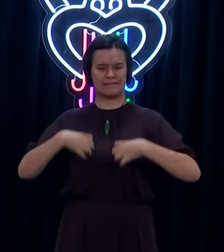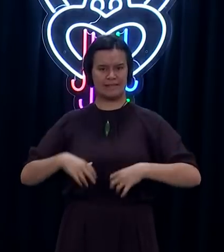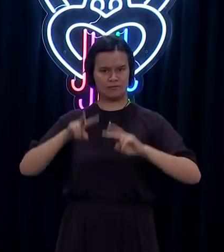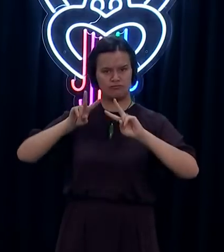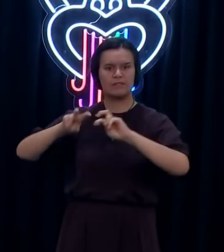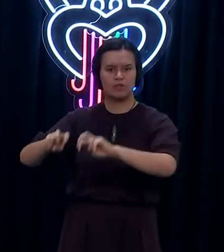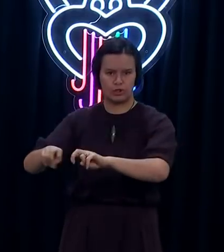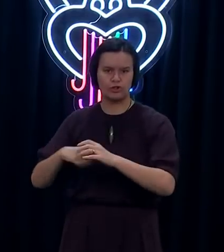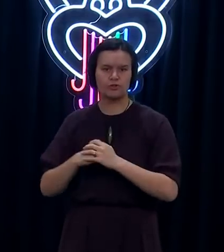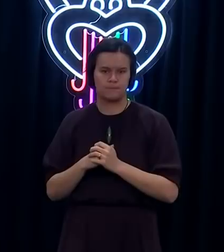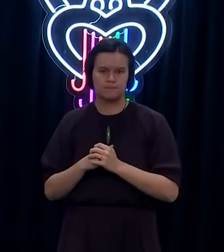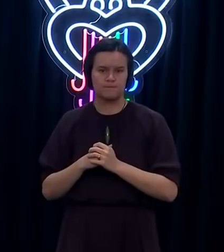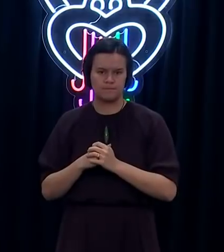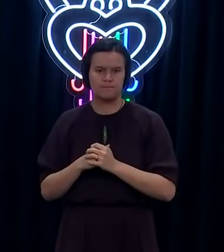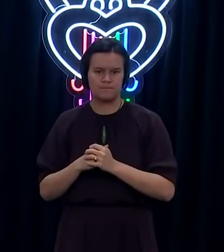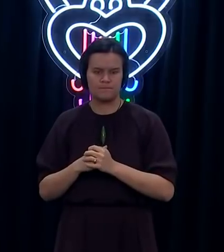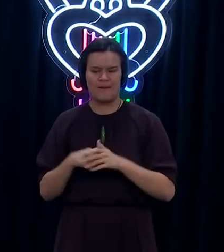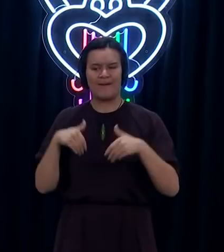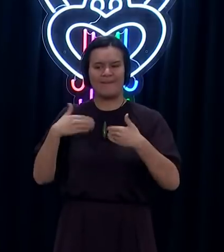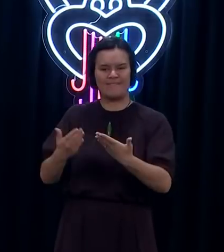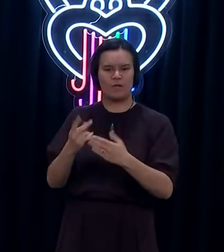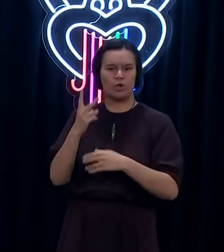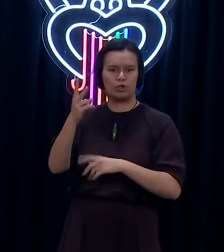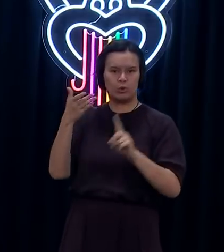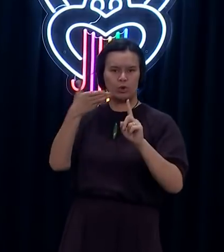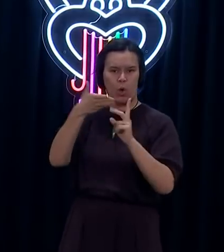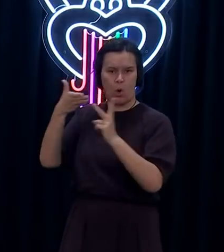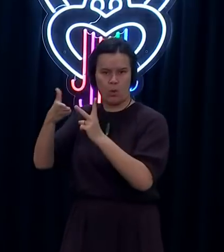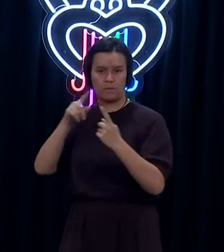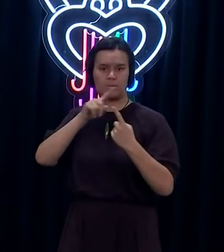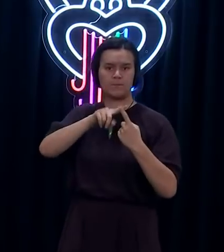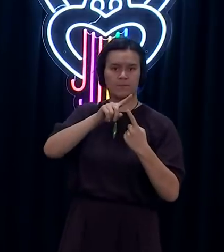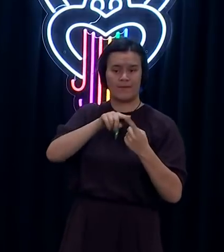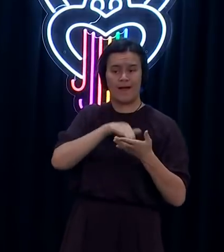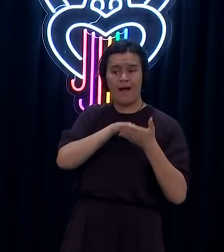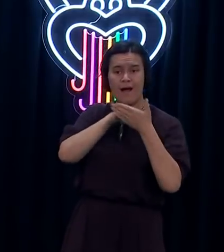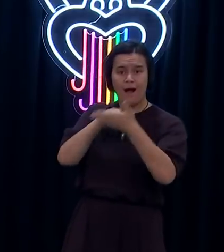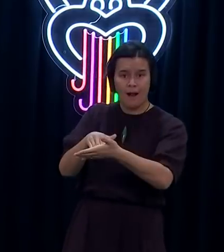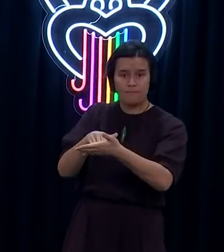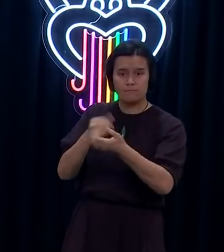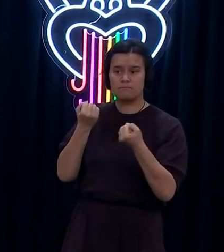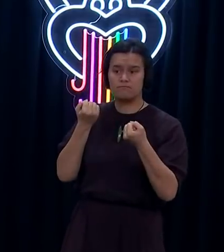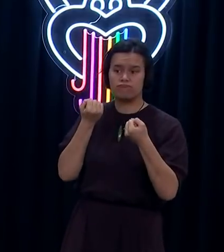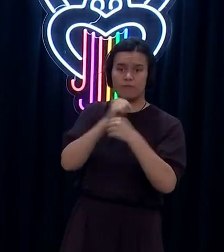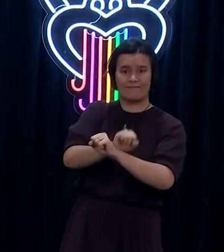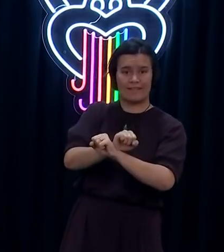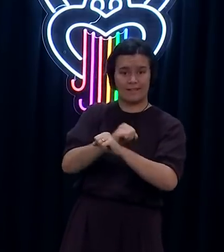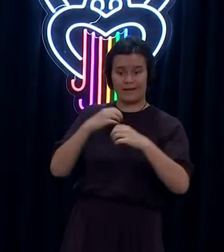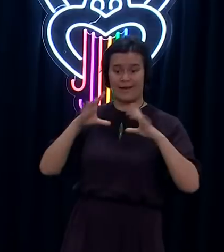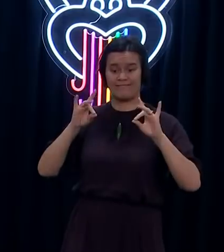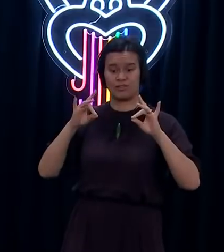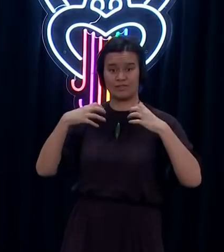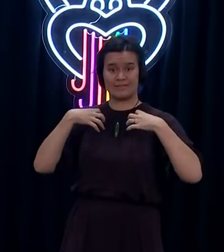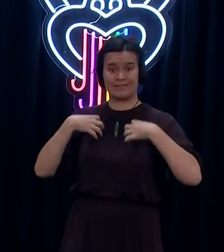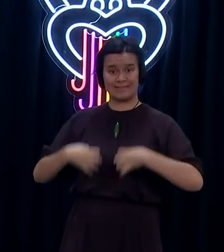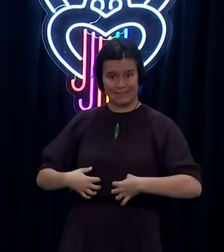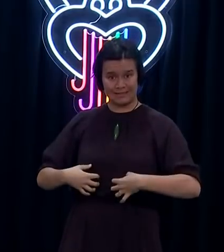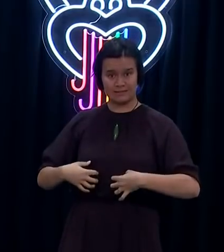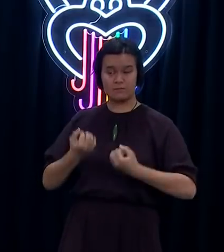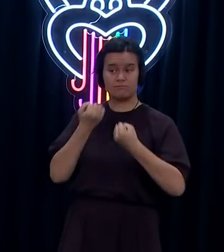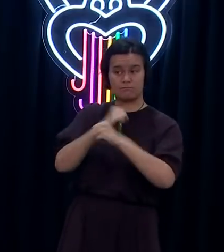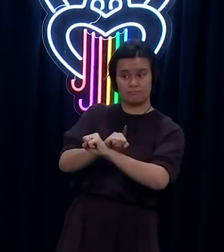We've set two general themes for the investment. One, improve the prevention and control of infectious diseases. And two,